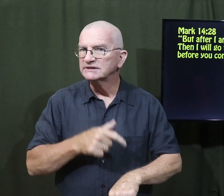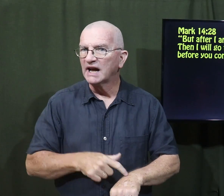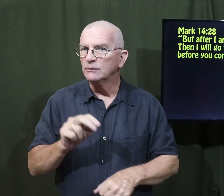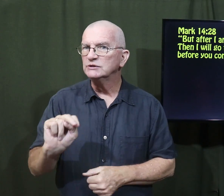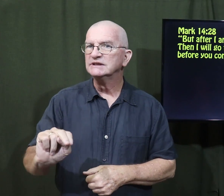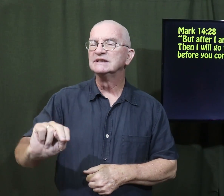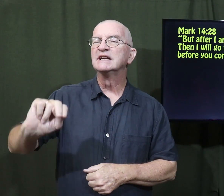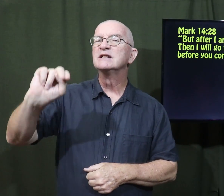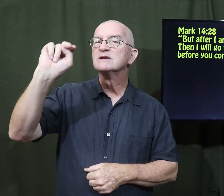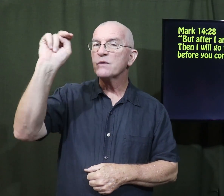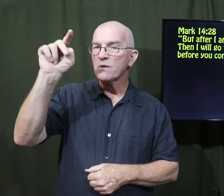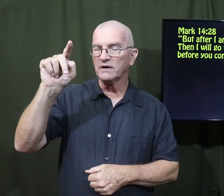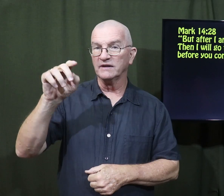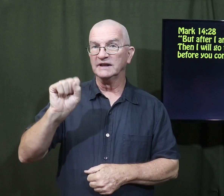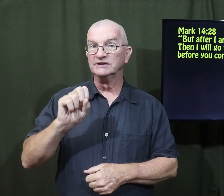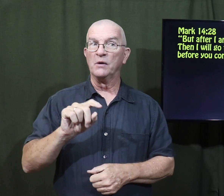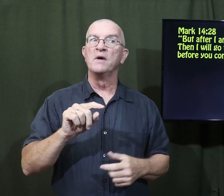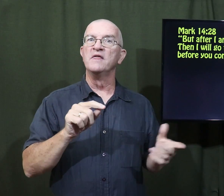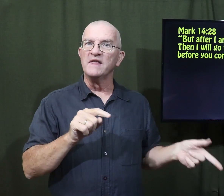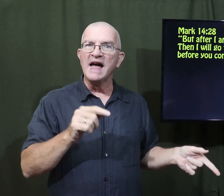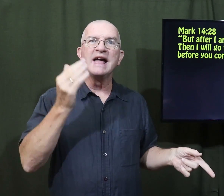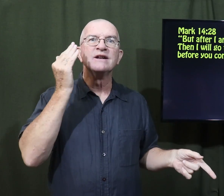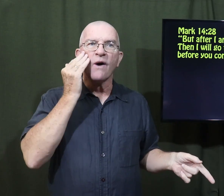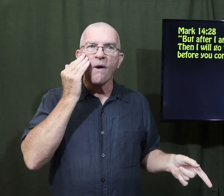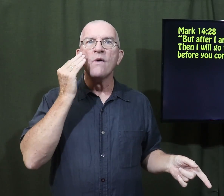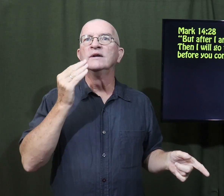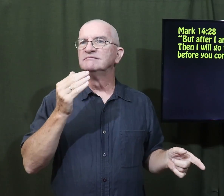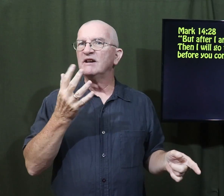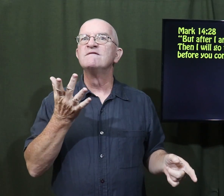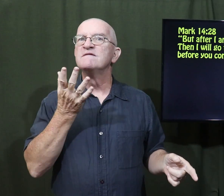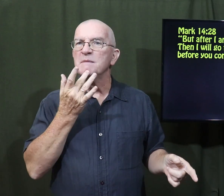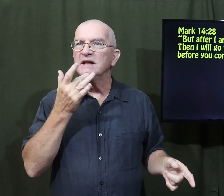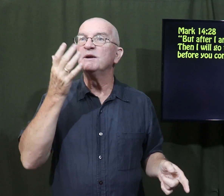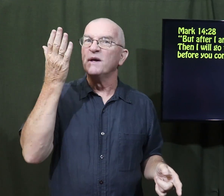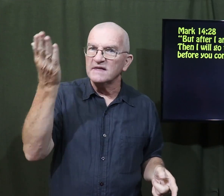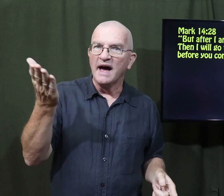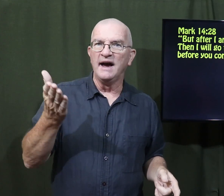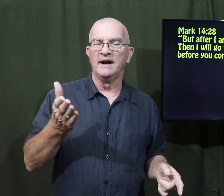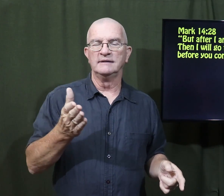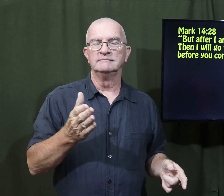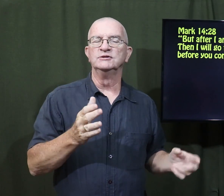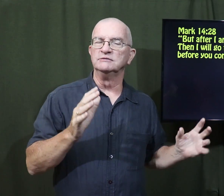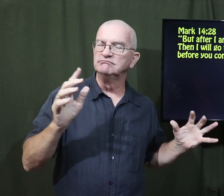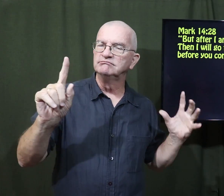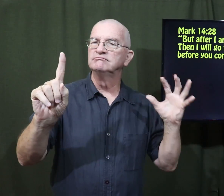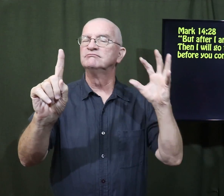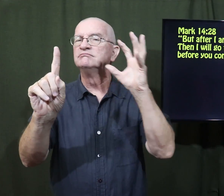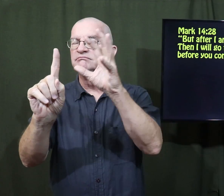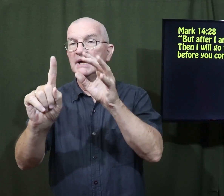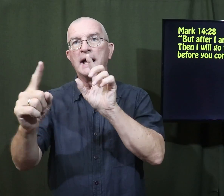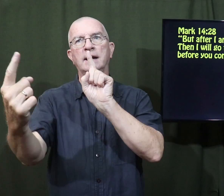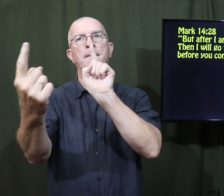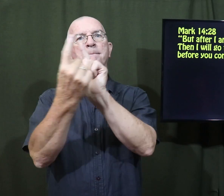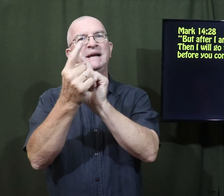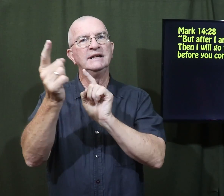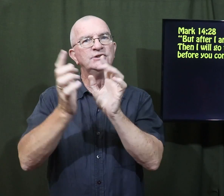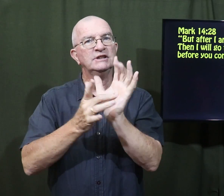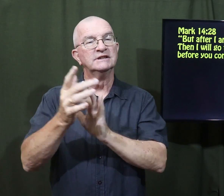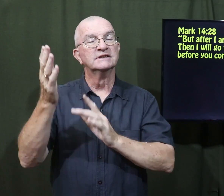done in the south. Most of this time was in the north in Galilee and he knew they would prefer to be there